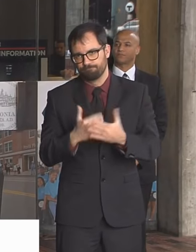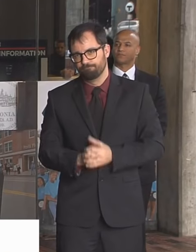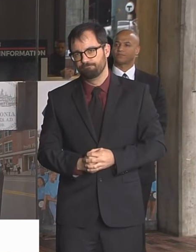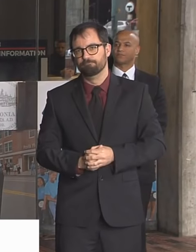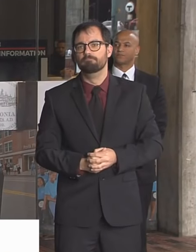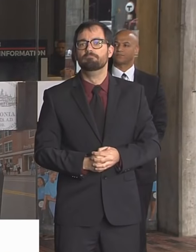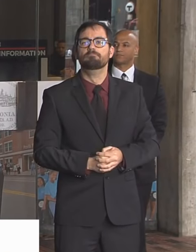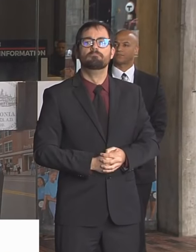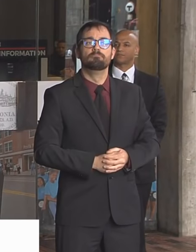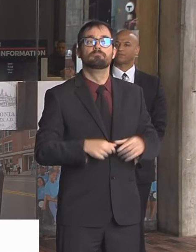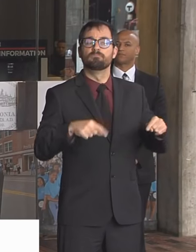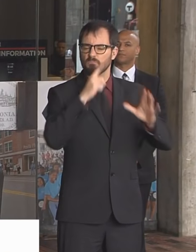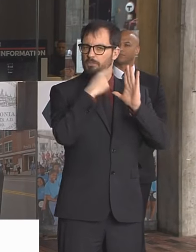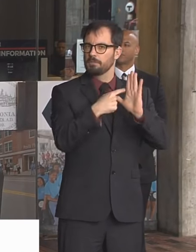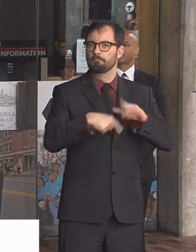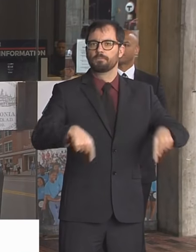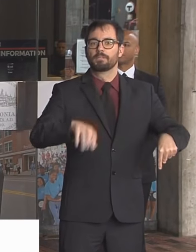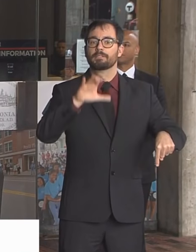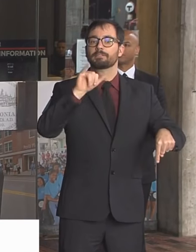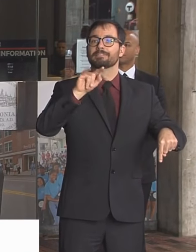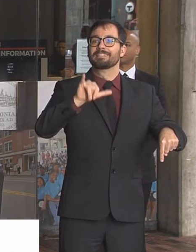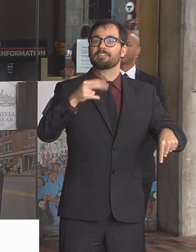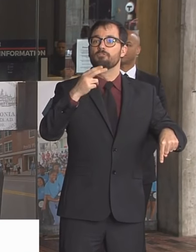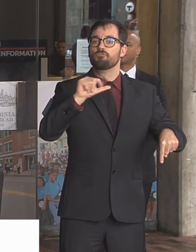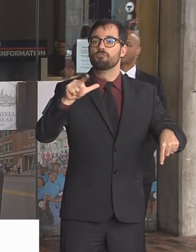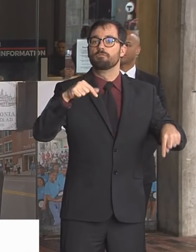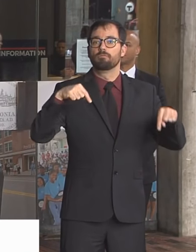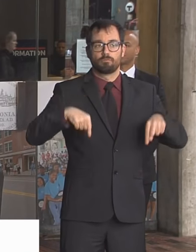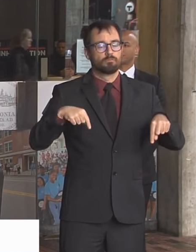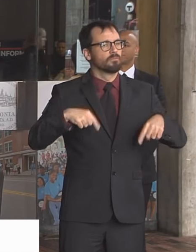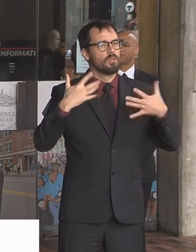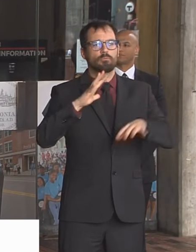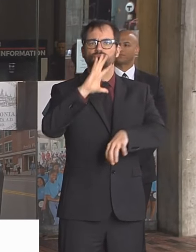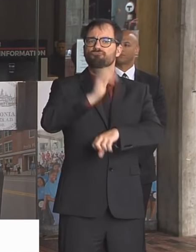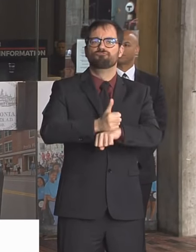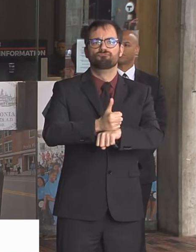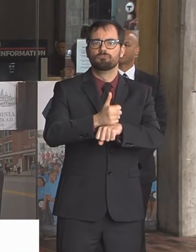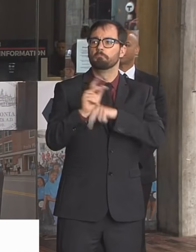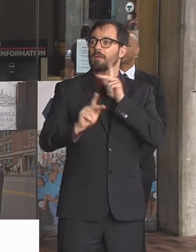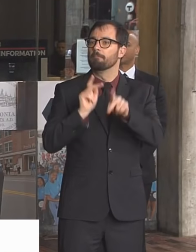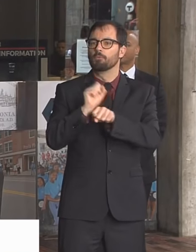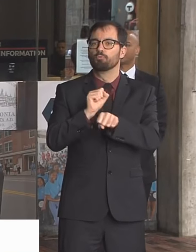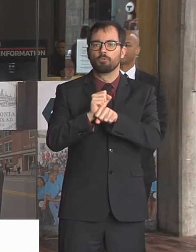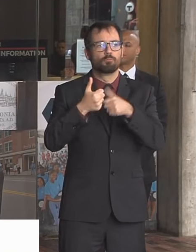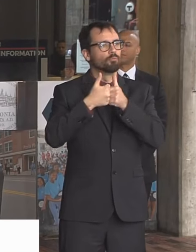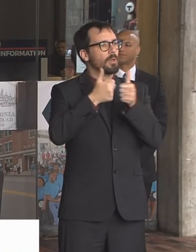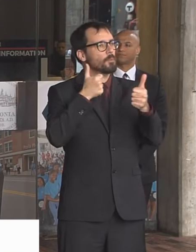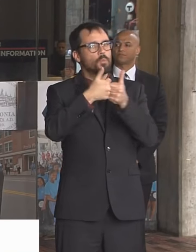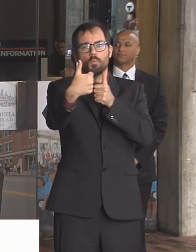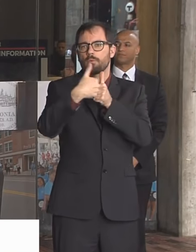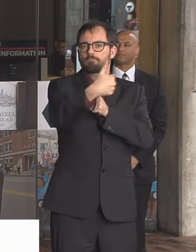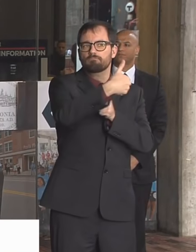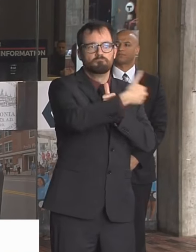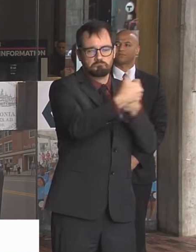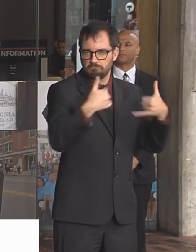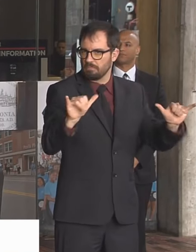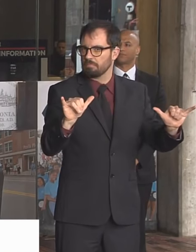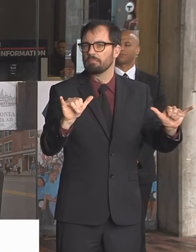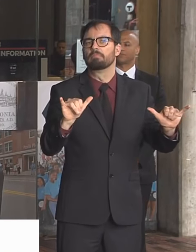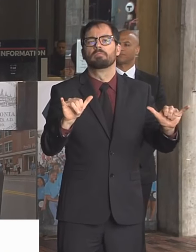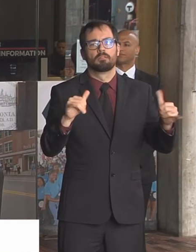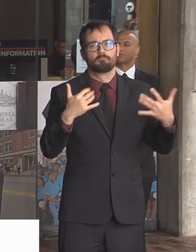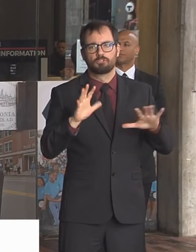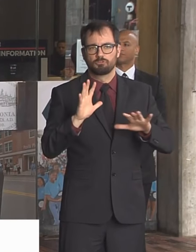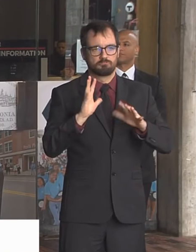modified hours and working from home here at City Hall and throughout city buildings is in place. City Hall remains open for critical services.